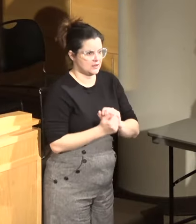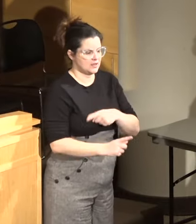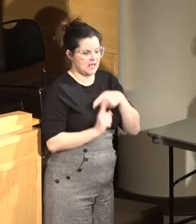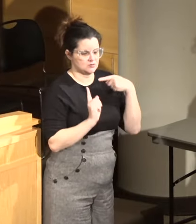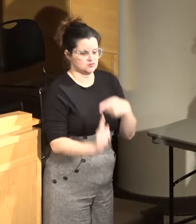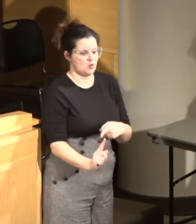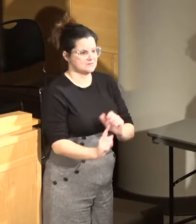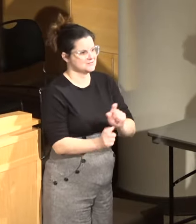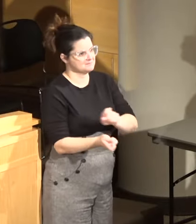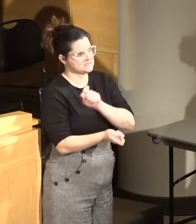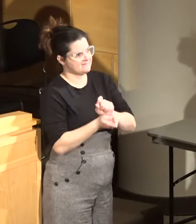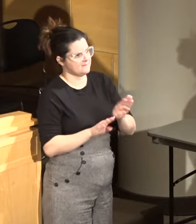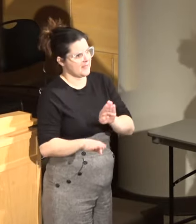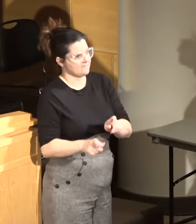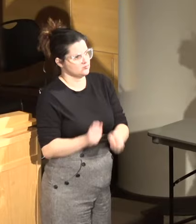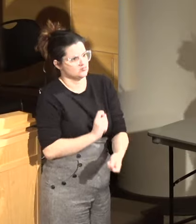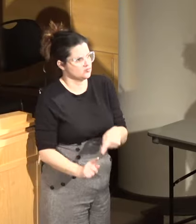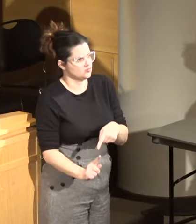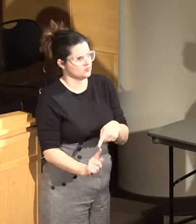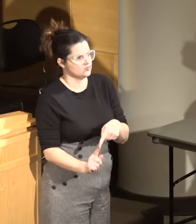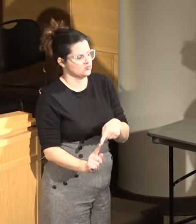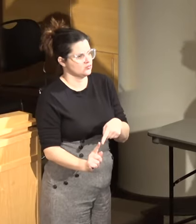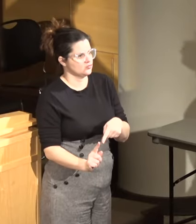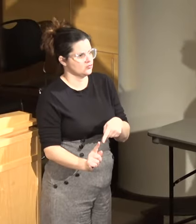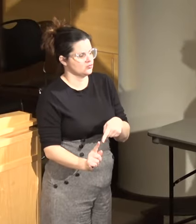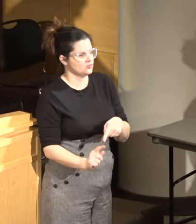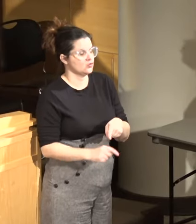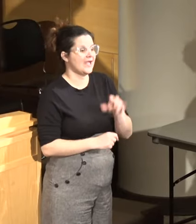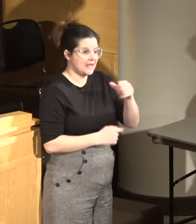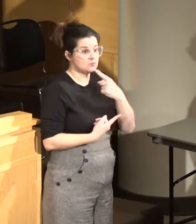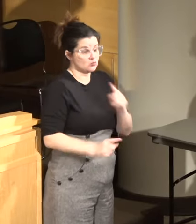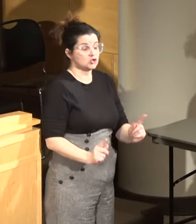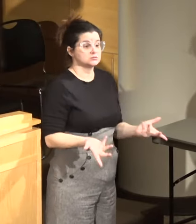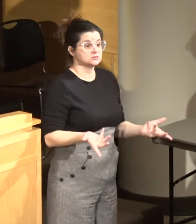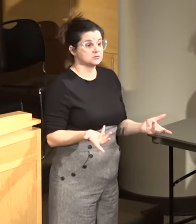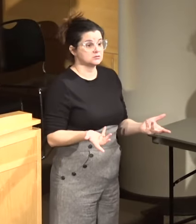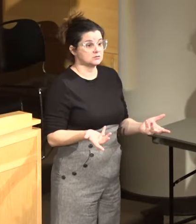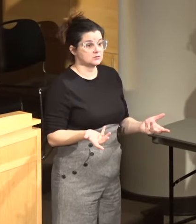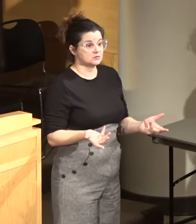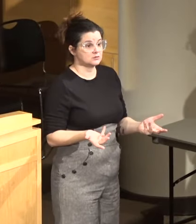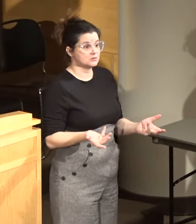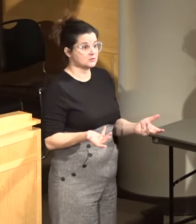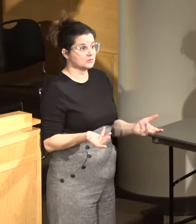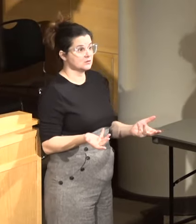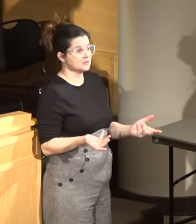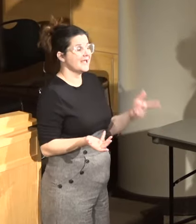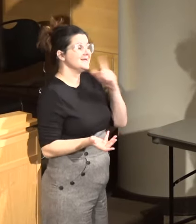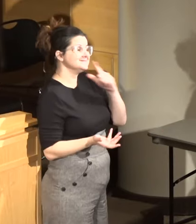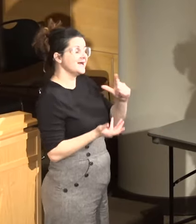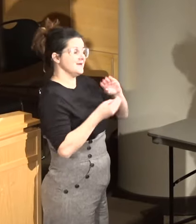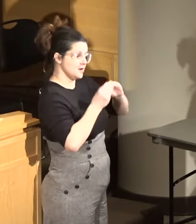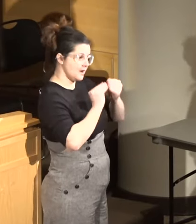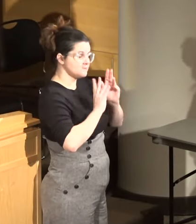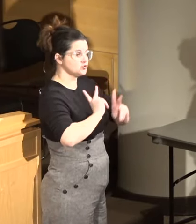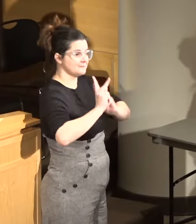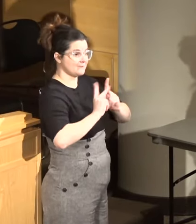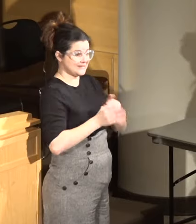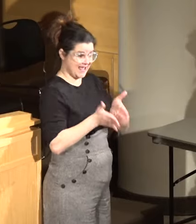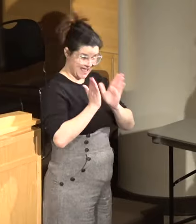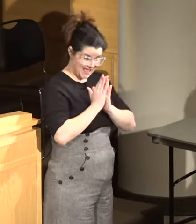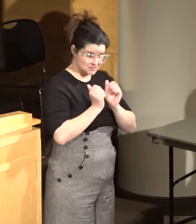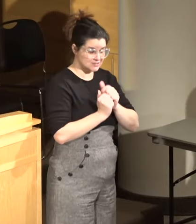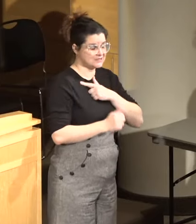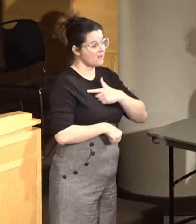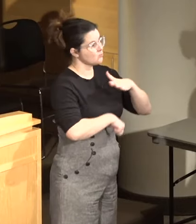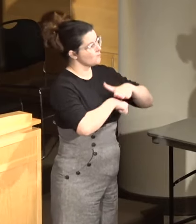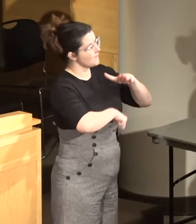those particular behaviors for change. And it worked. The numbers of people asked if they're